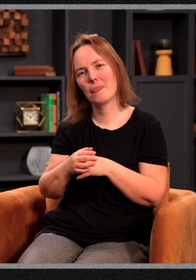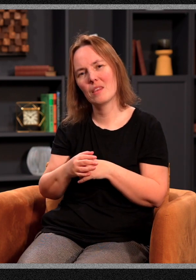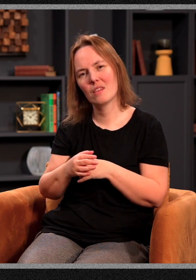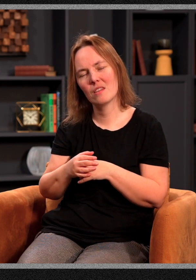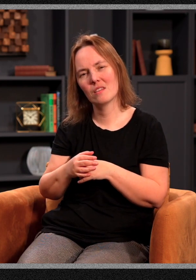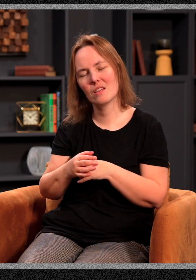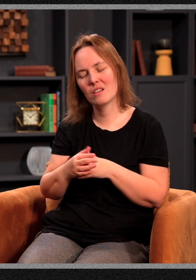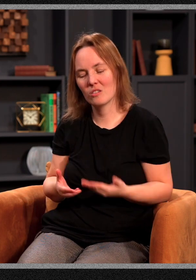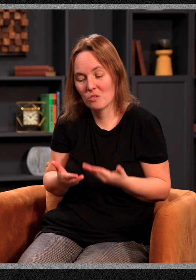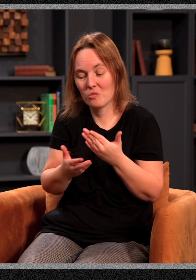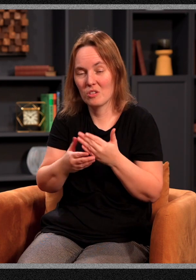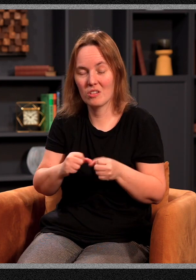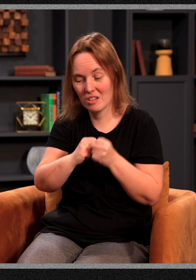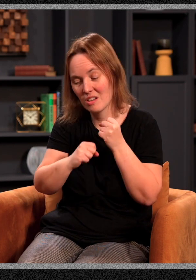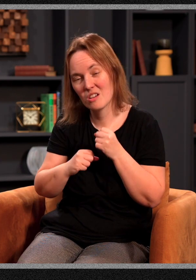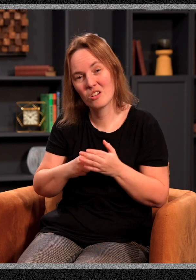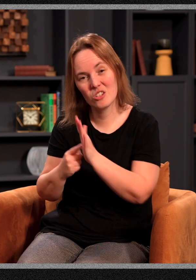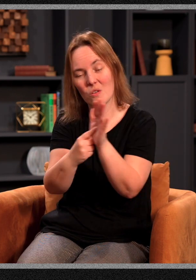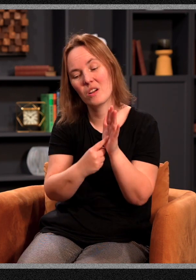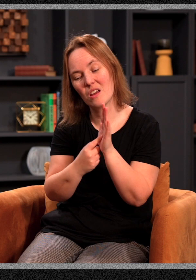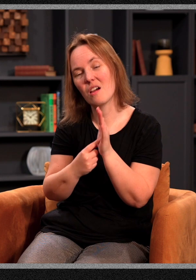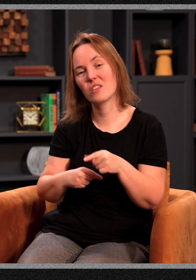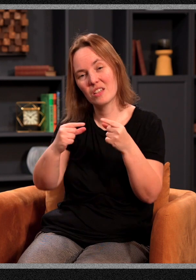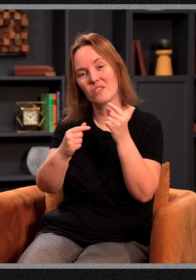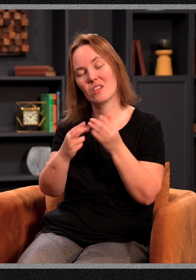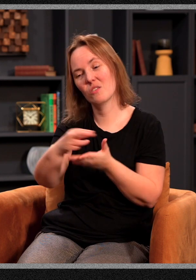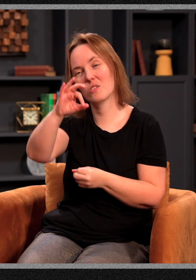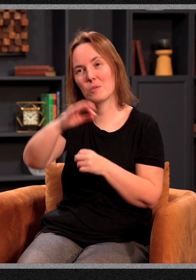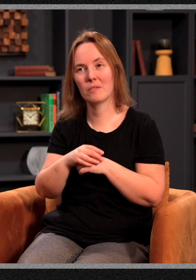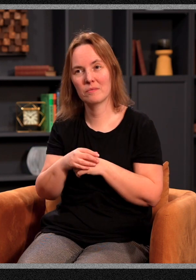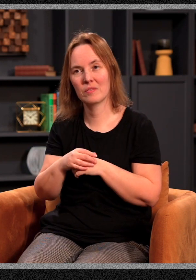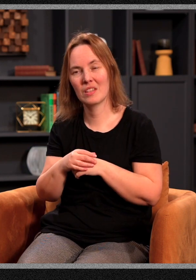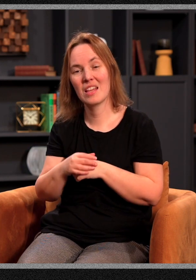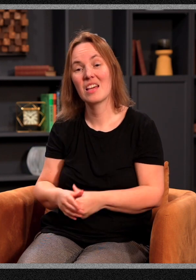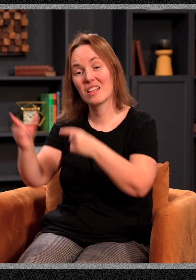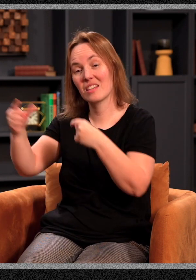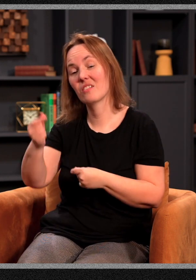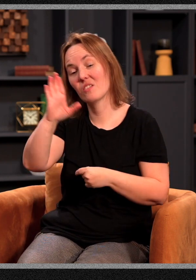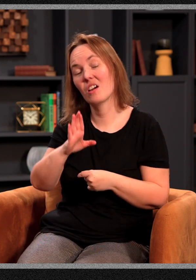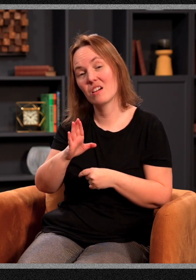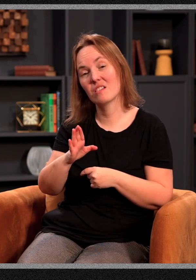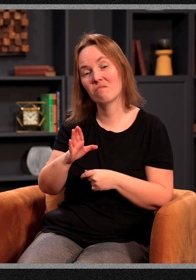Holy Spirit. Paul said, as we read last week, the gift of God, the Holy Spirit, lives inside you.